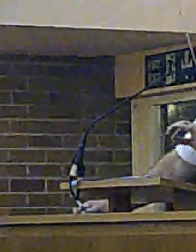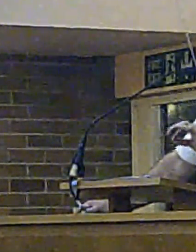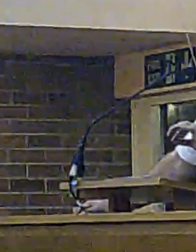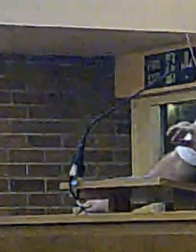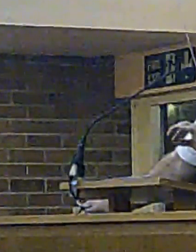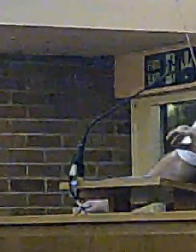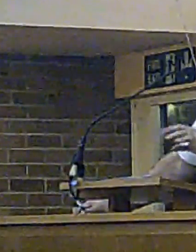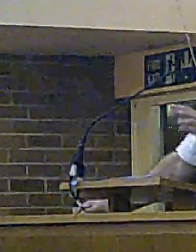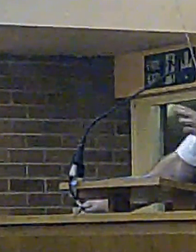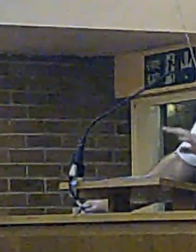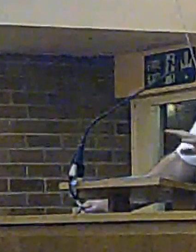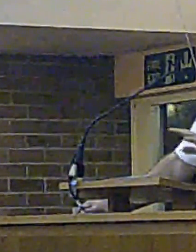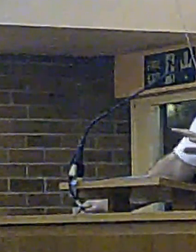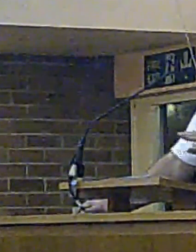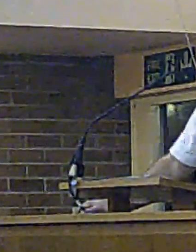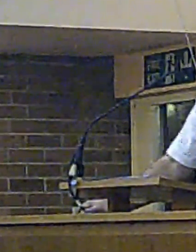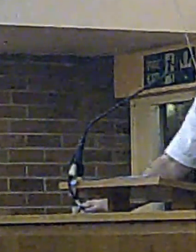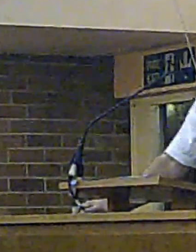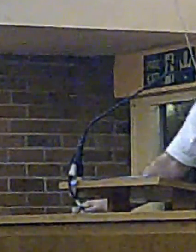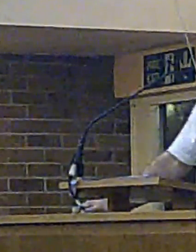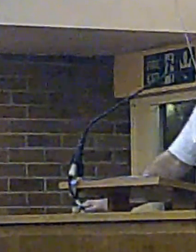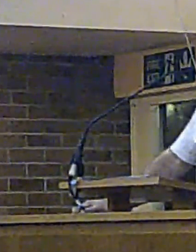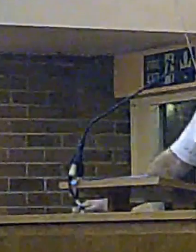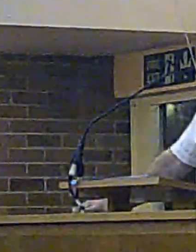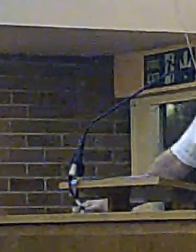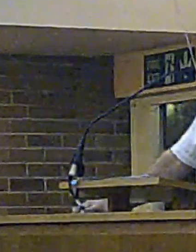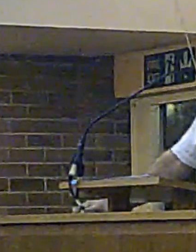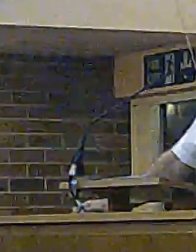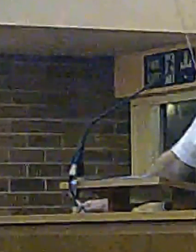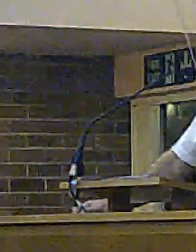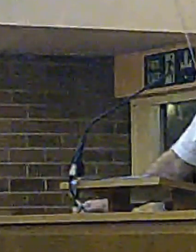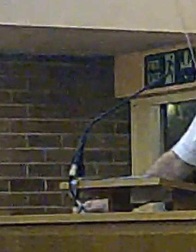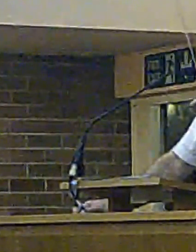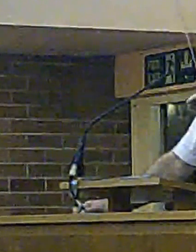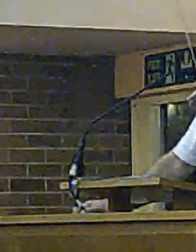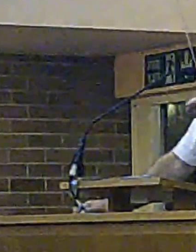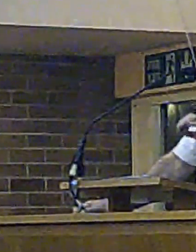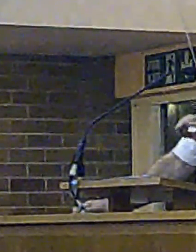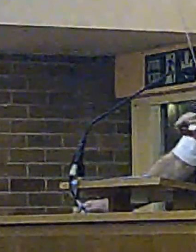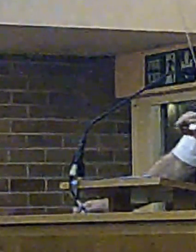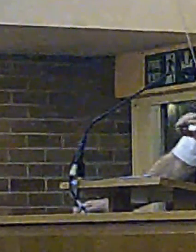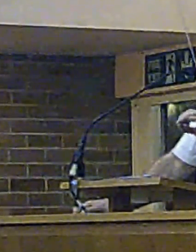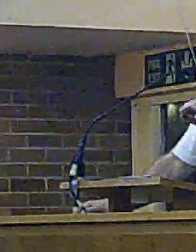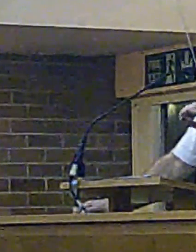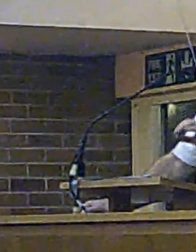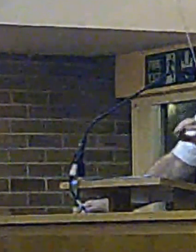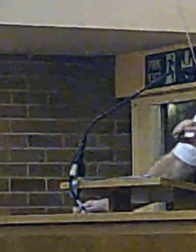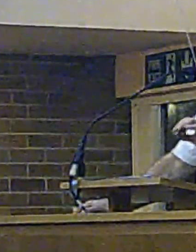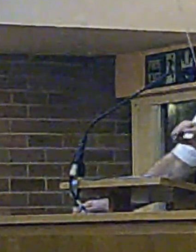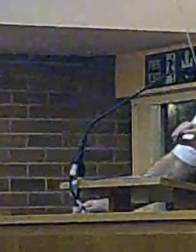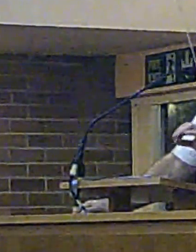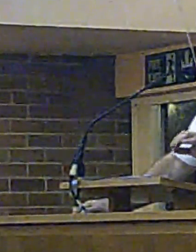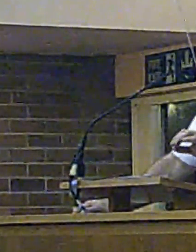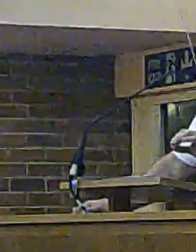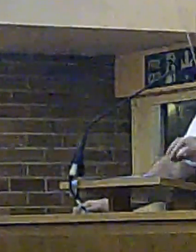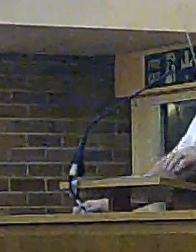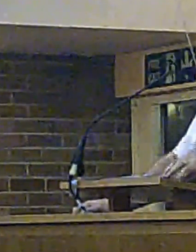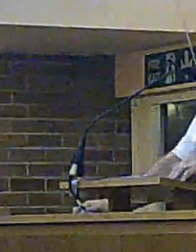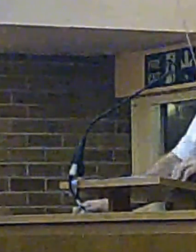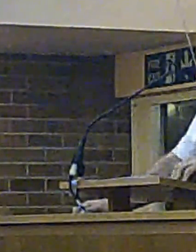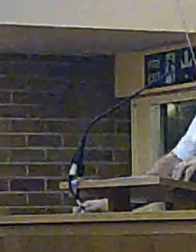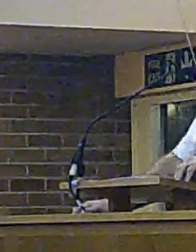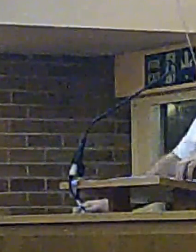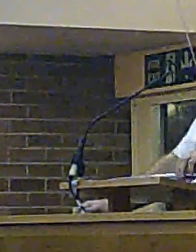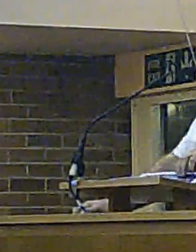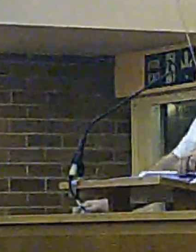dwelling on that point. Apologies if I've insulted anyone's intelligence. But it is important to make that clear to everybody.